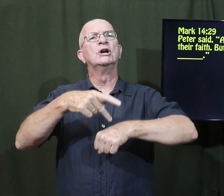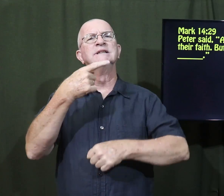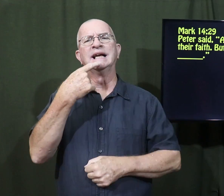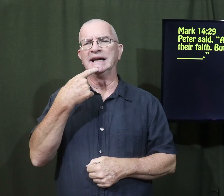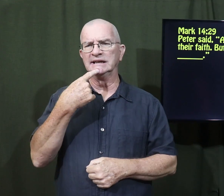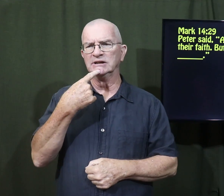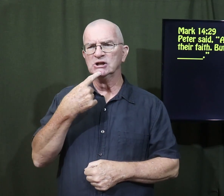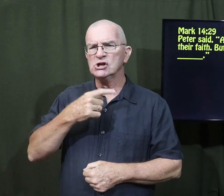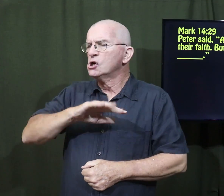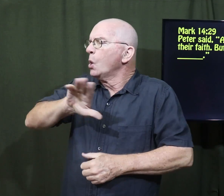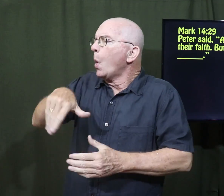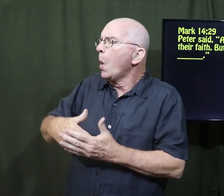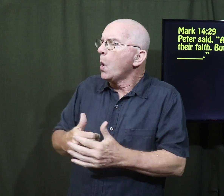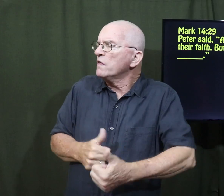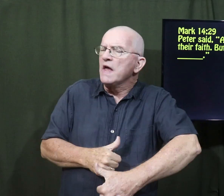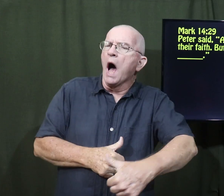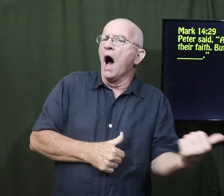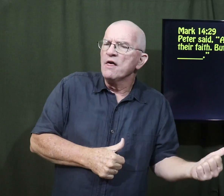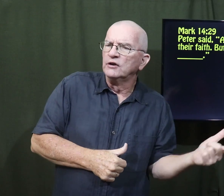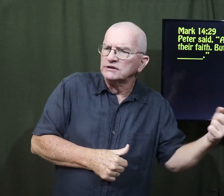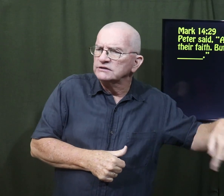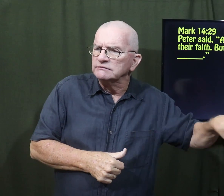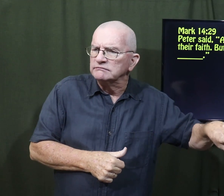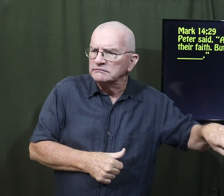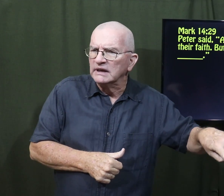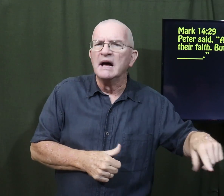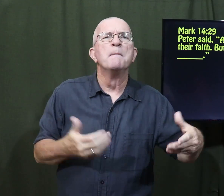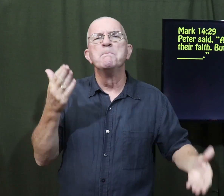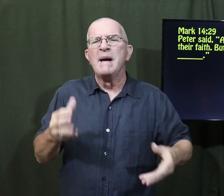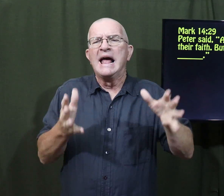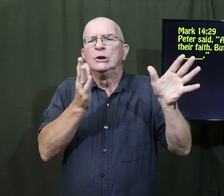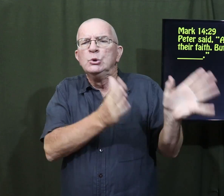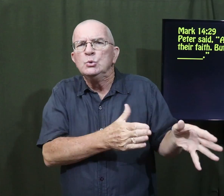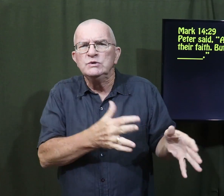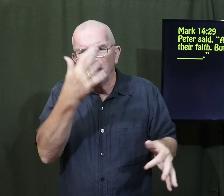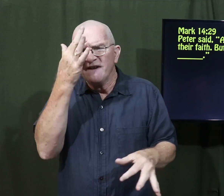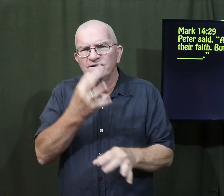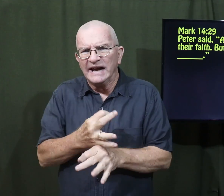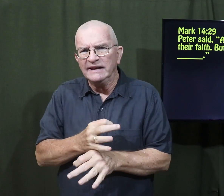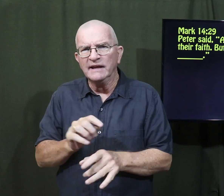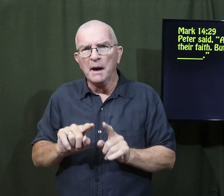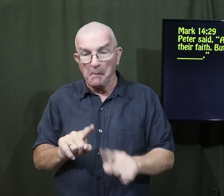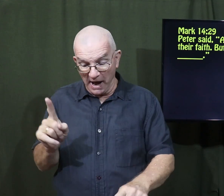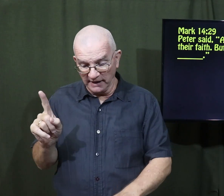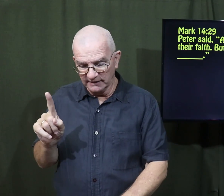Peter said, All the other followers may lose their faith,